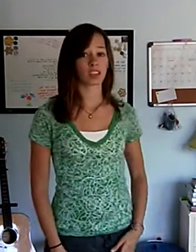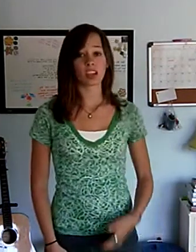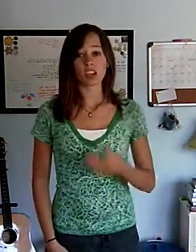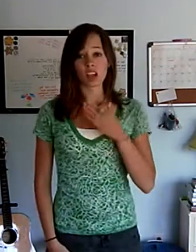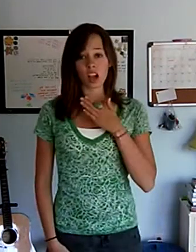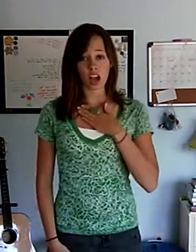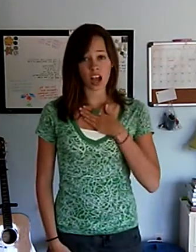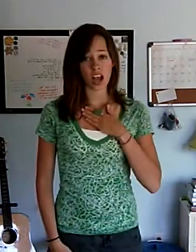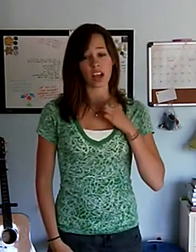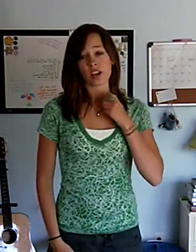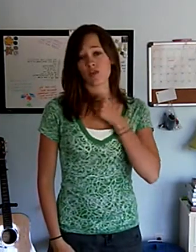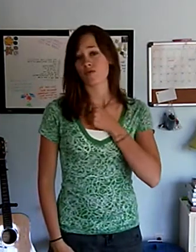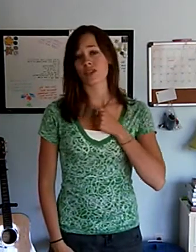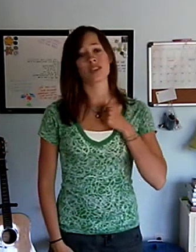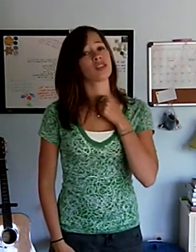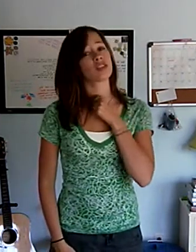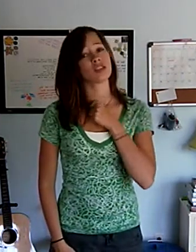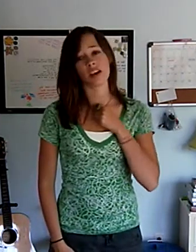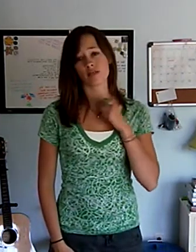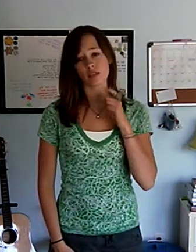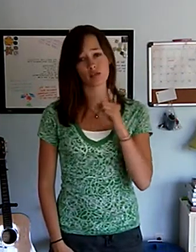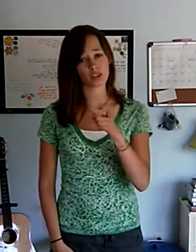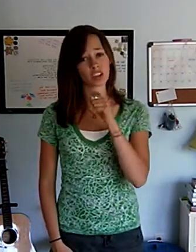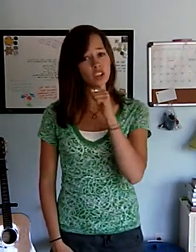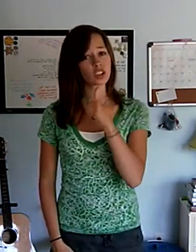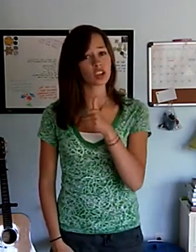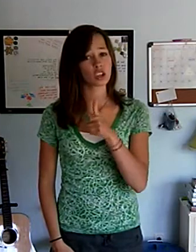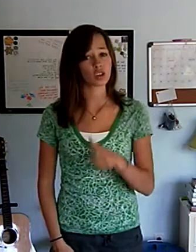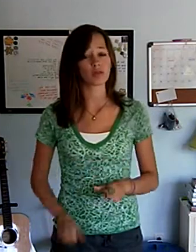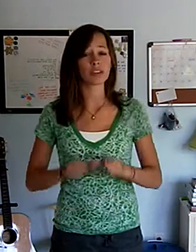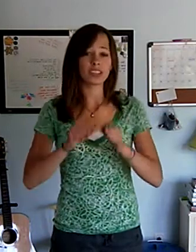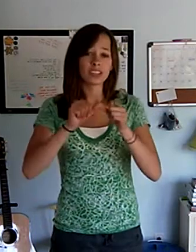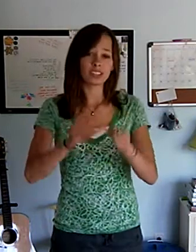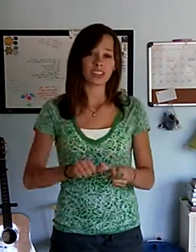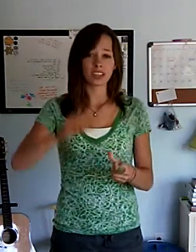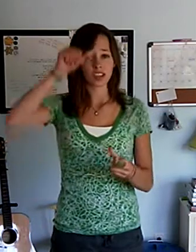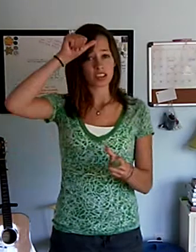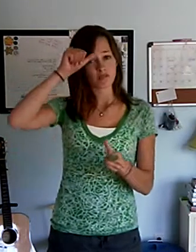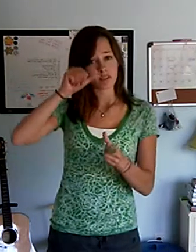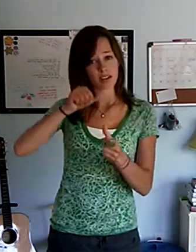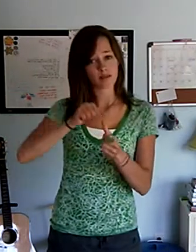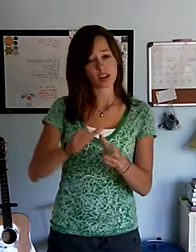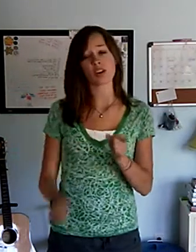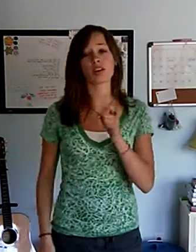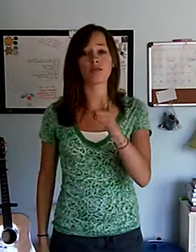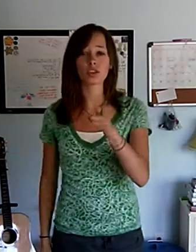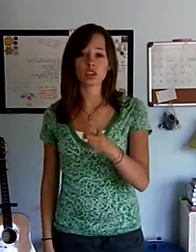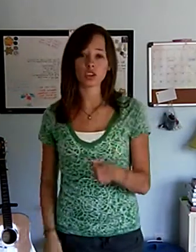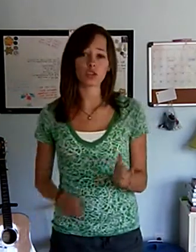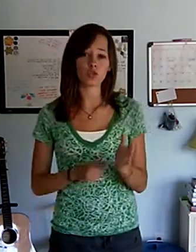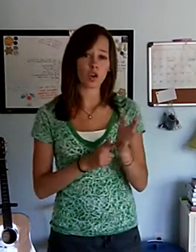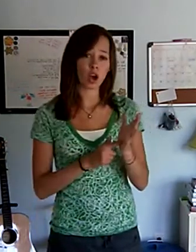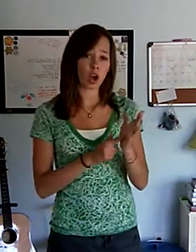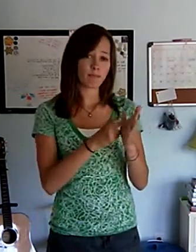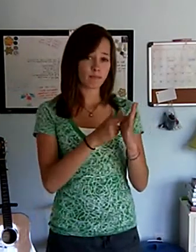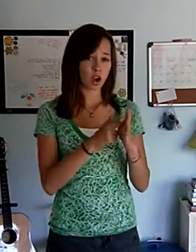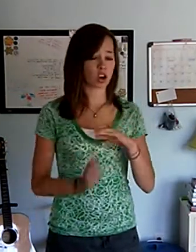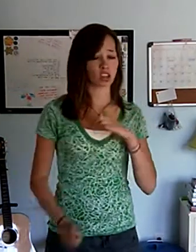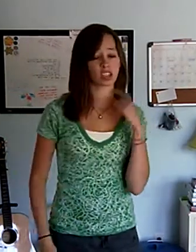I will never regret you Still the memory of you Marks